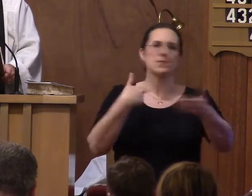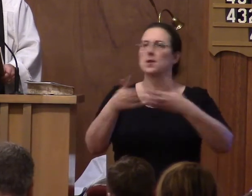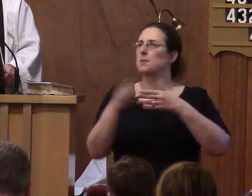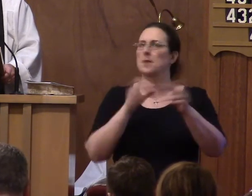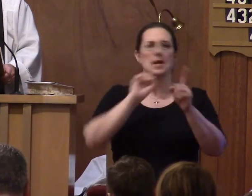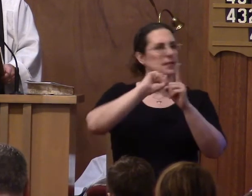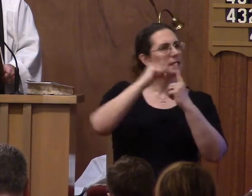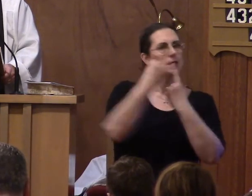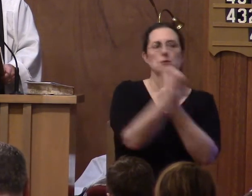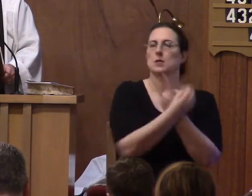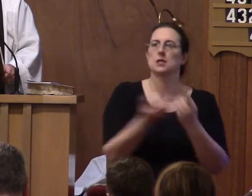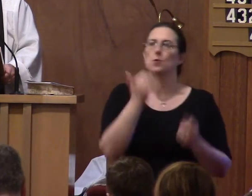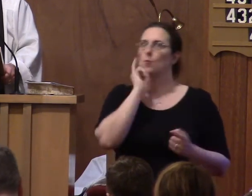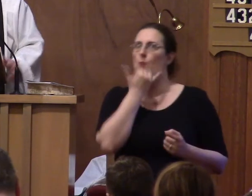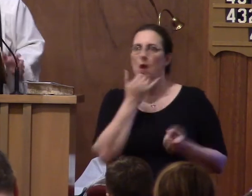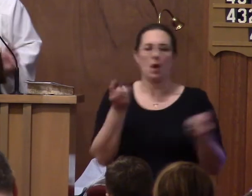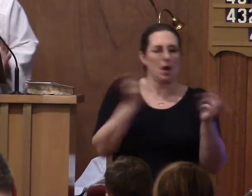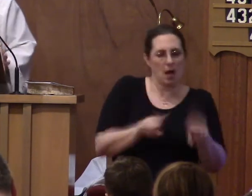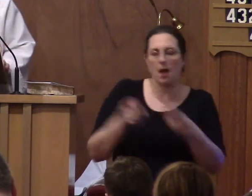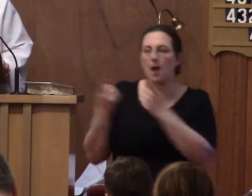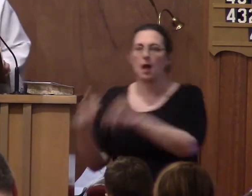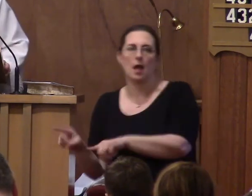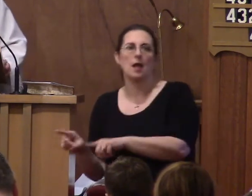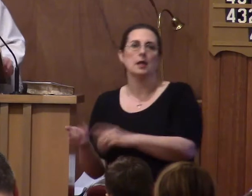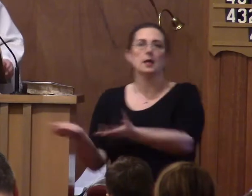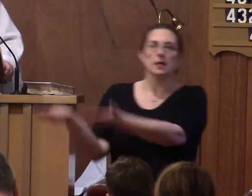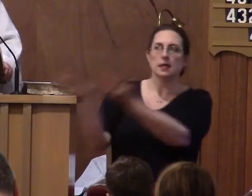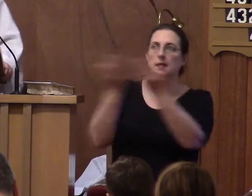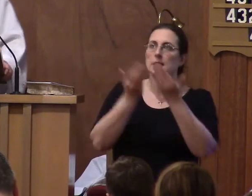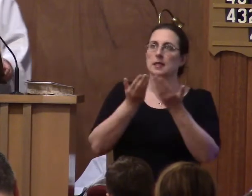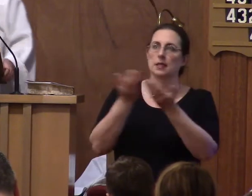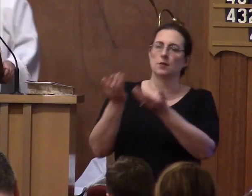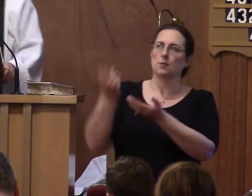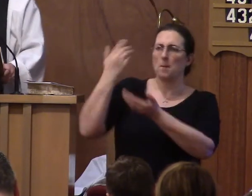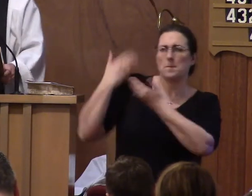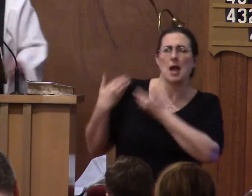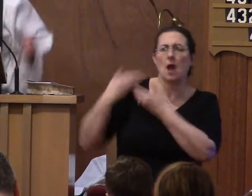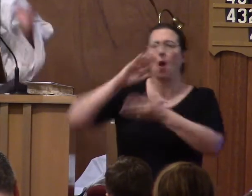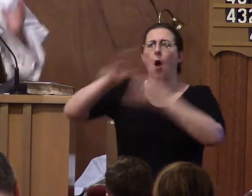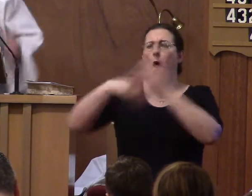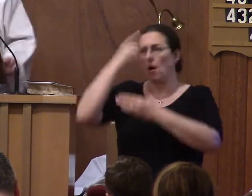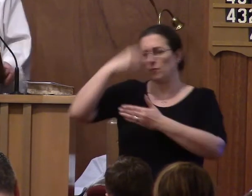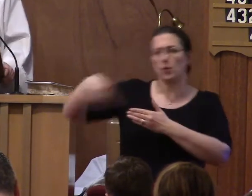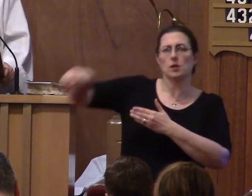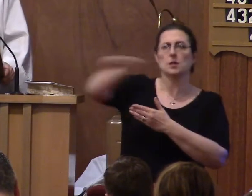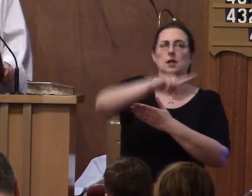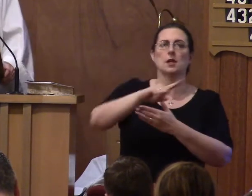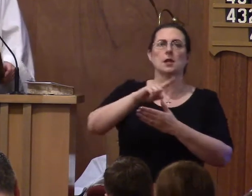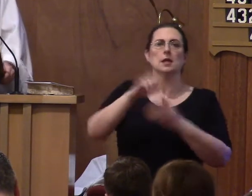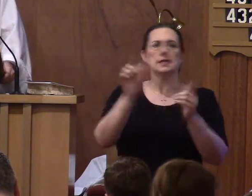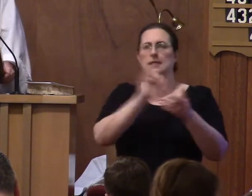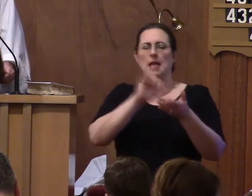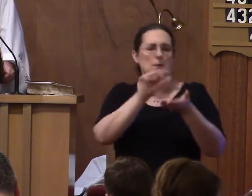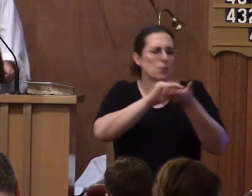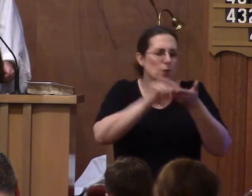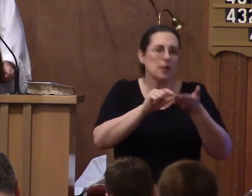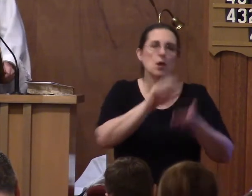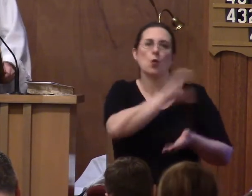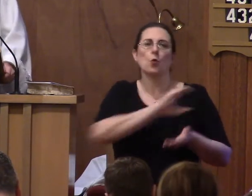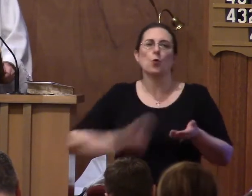find yourself. He came to bear it all for you as it is written, Christ redeemed us from the curse of the law by becoming